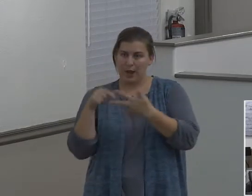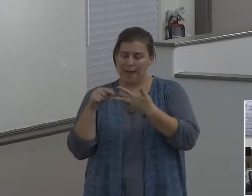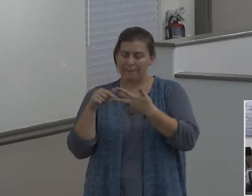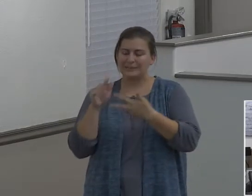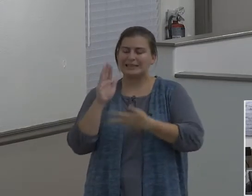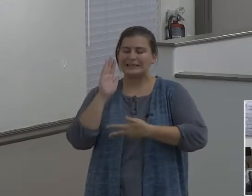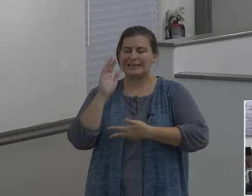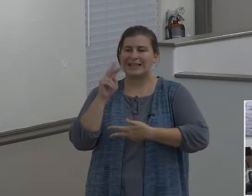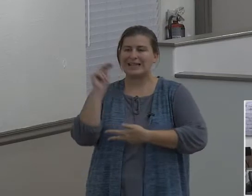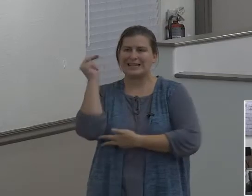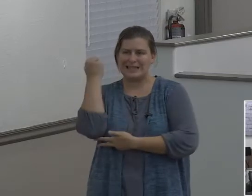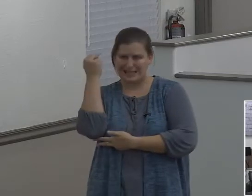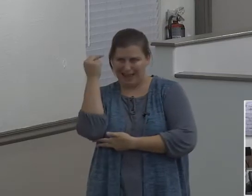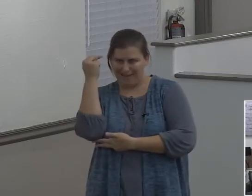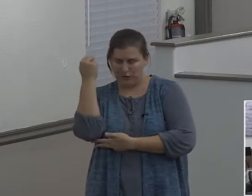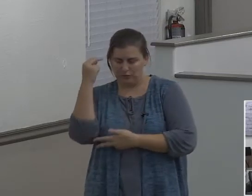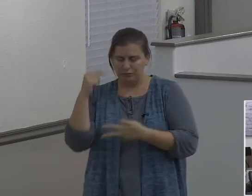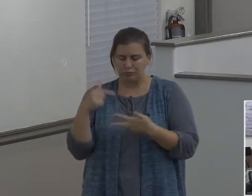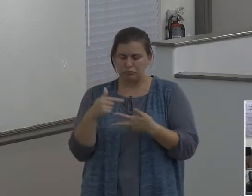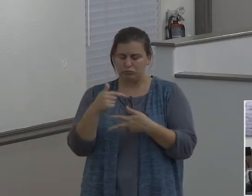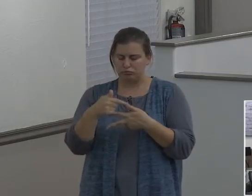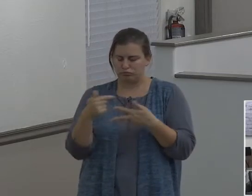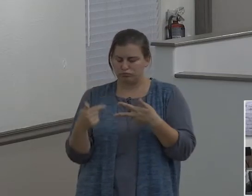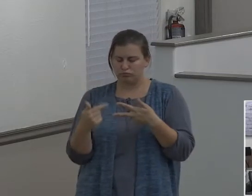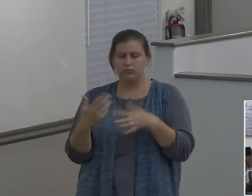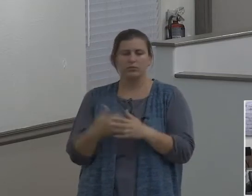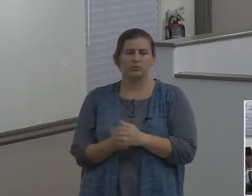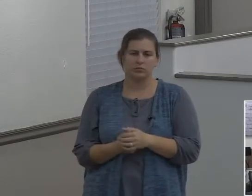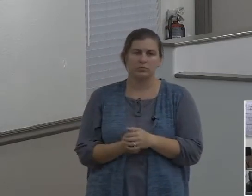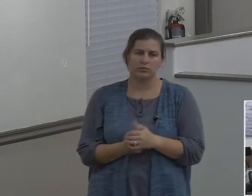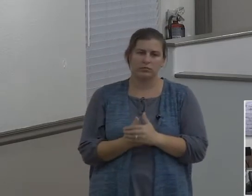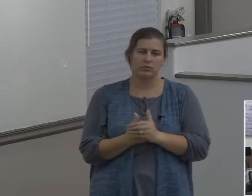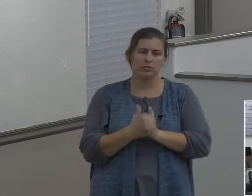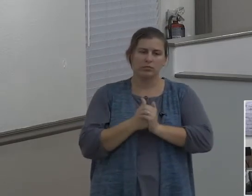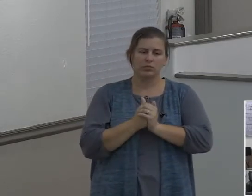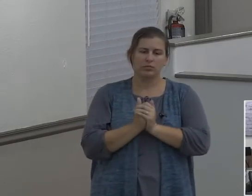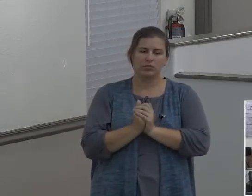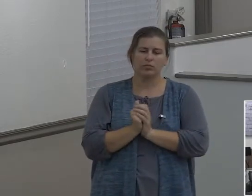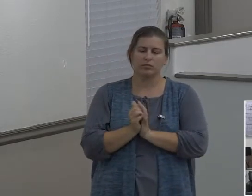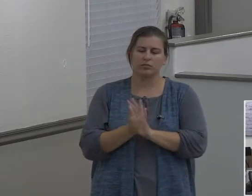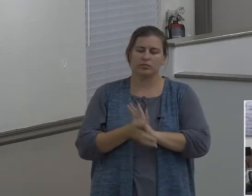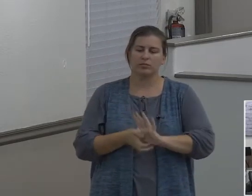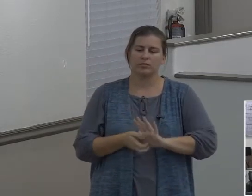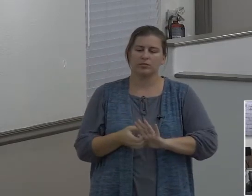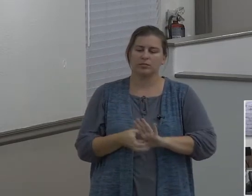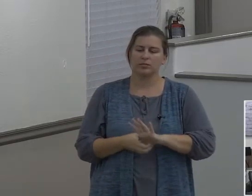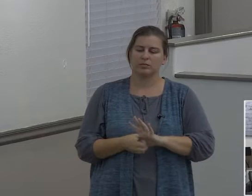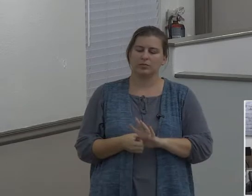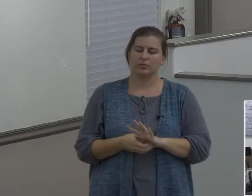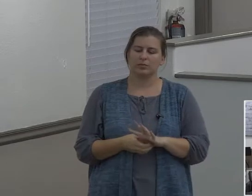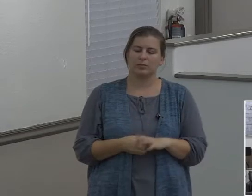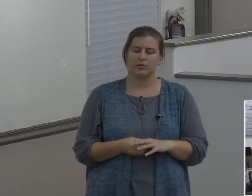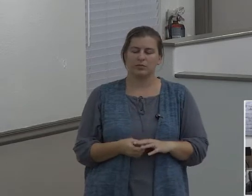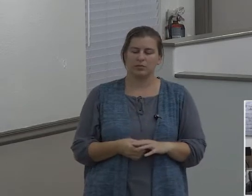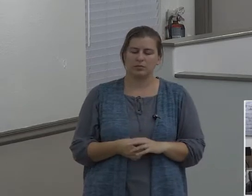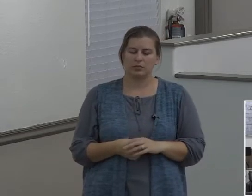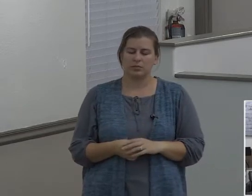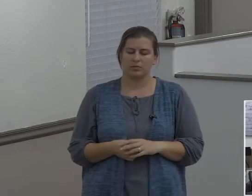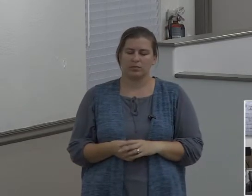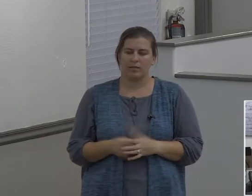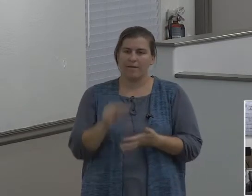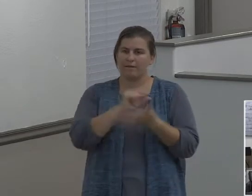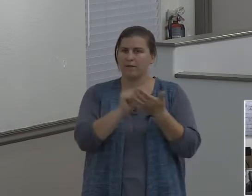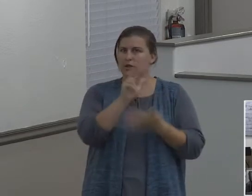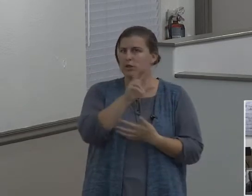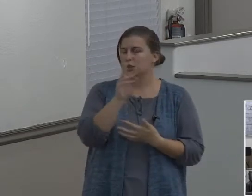Okay, Abram was his dad's brother, okay, so this is his uncle. Well, verse 32 says, and the